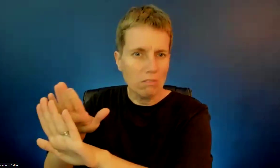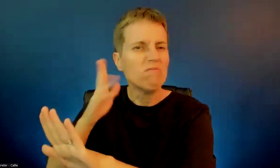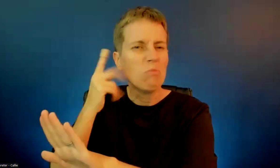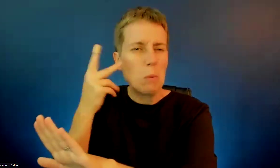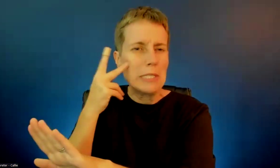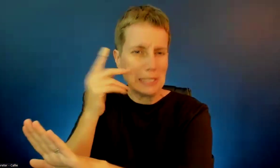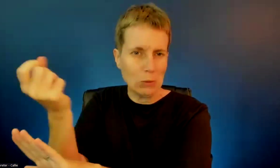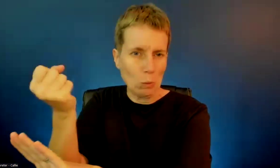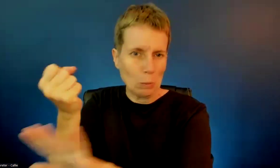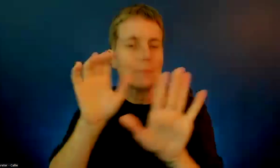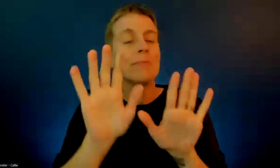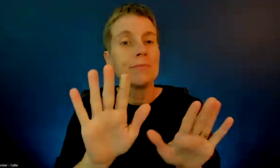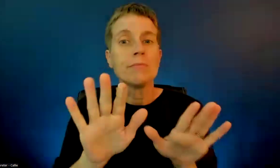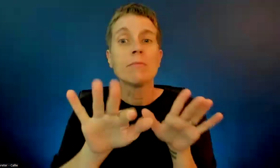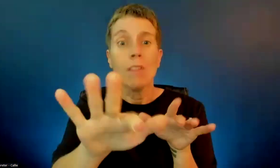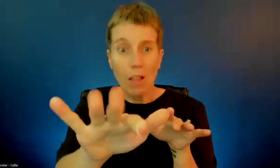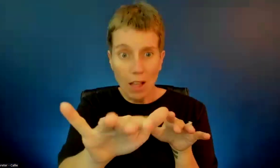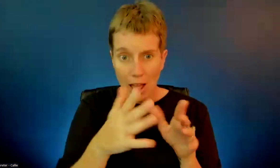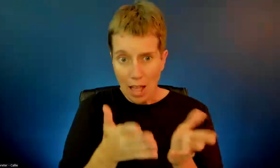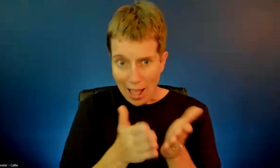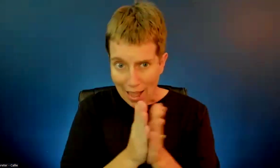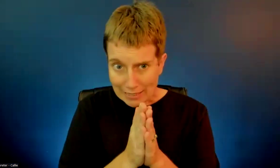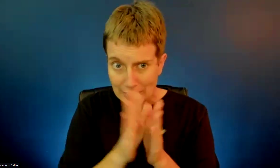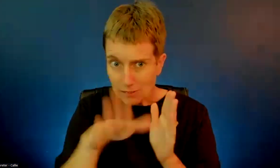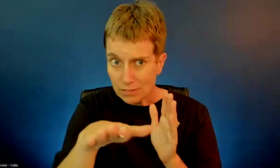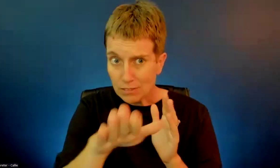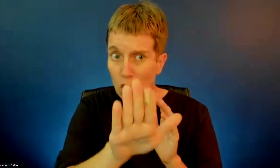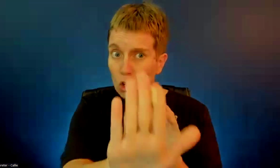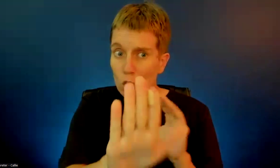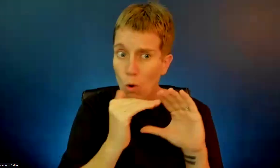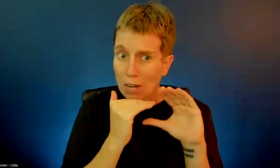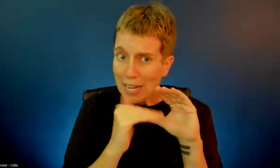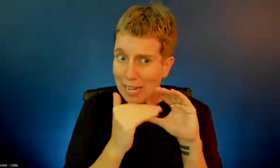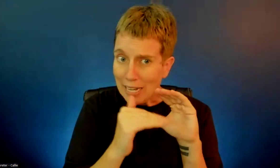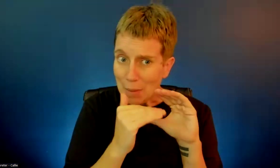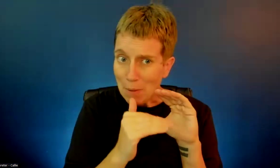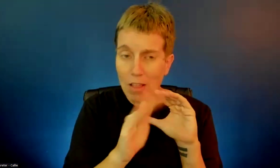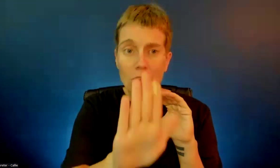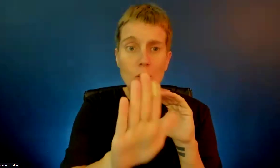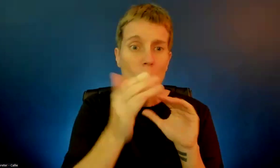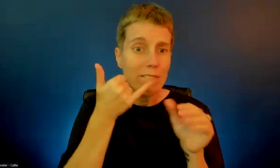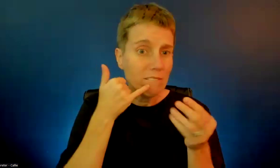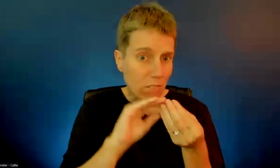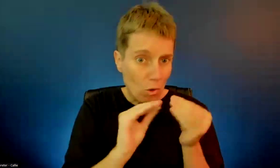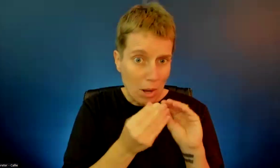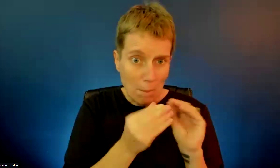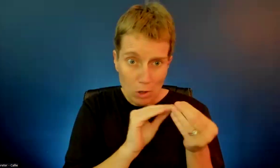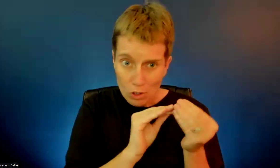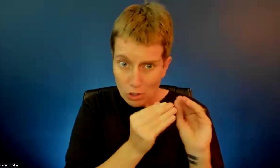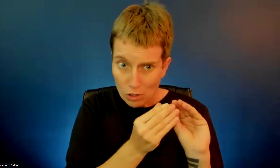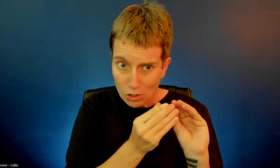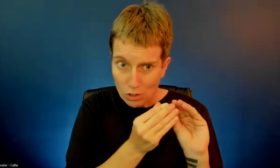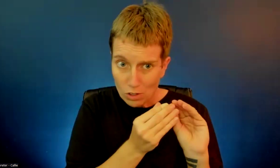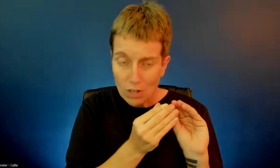or your phone number, please let me know privately. Otherwise, I will share it with the